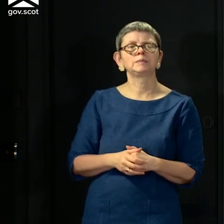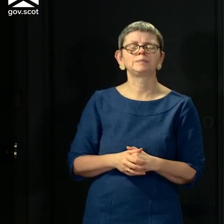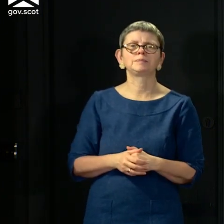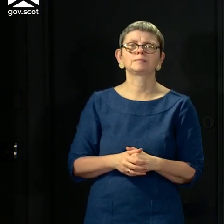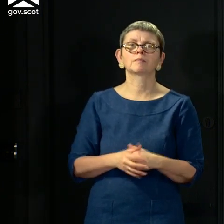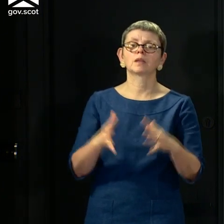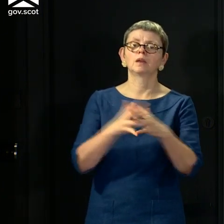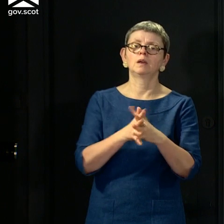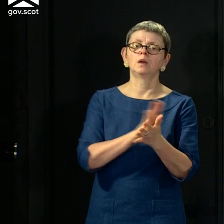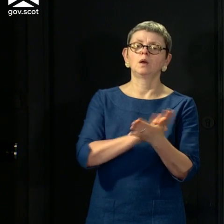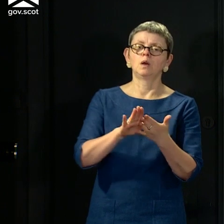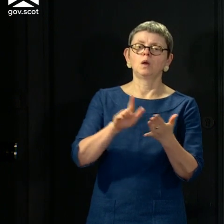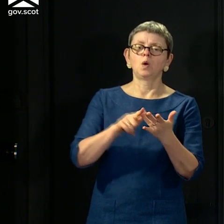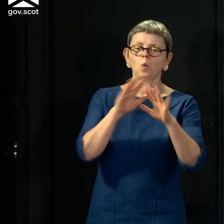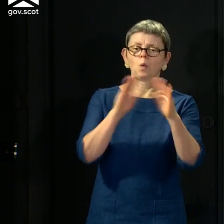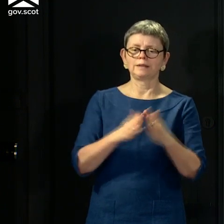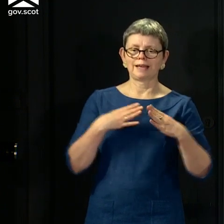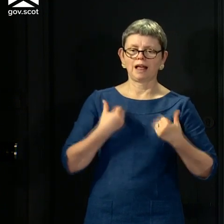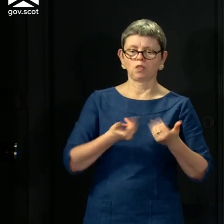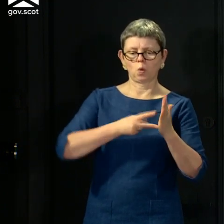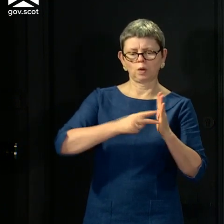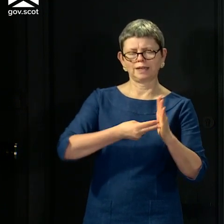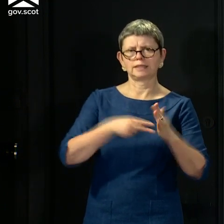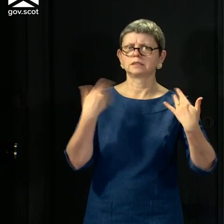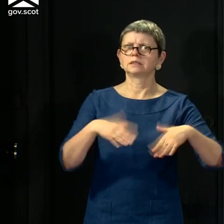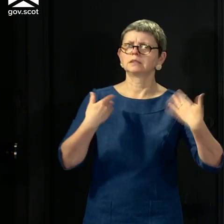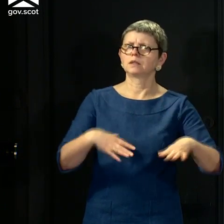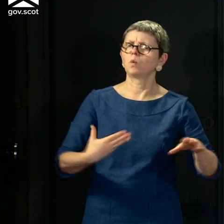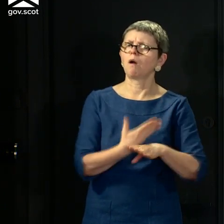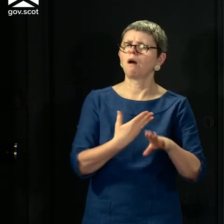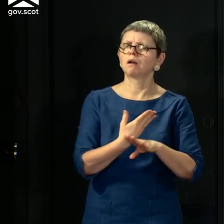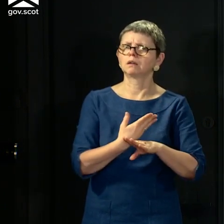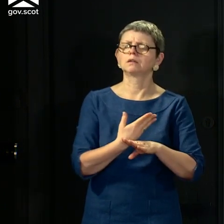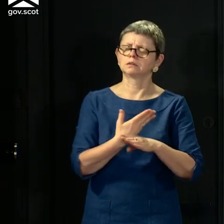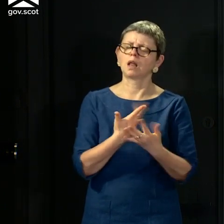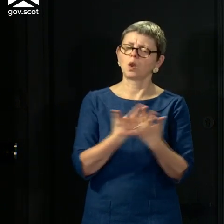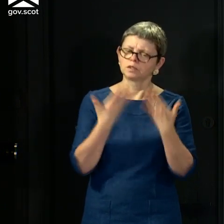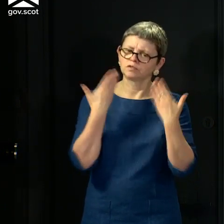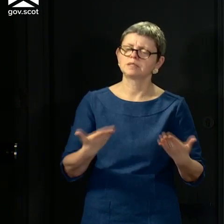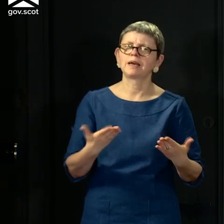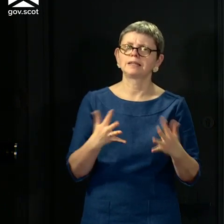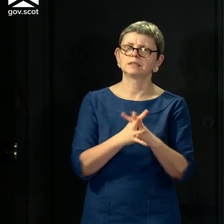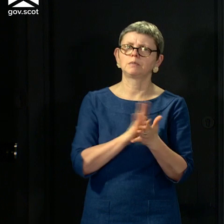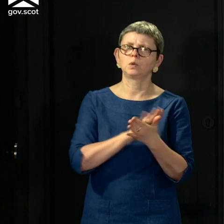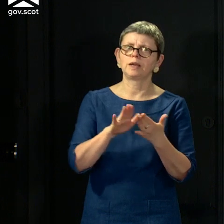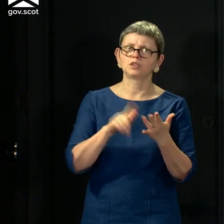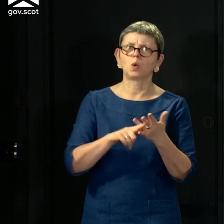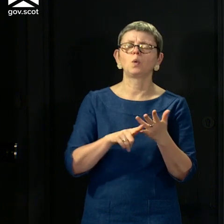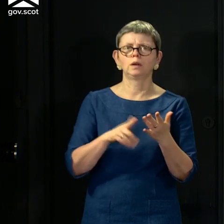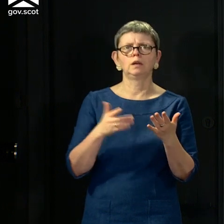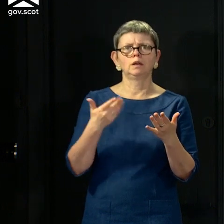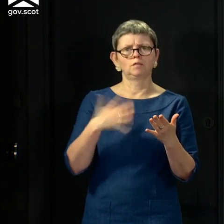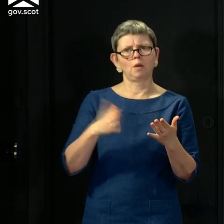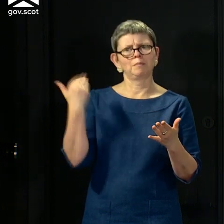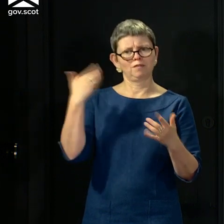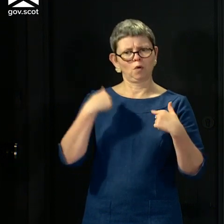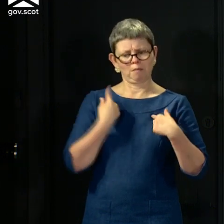The WHO, which is an organisation that I think does absolutely tremendous work and have had huge respect for it since the days I was Health Secretary and